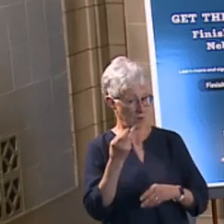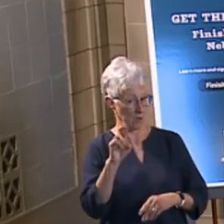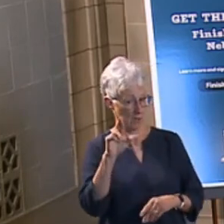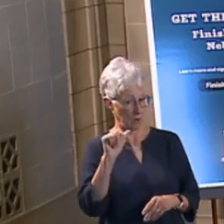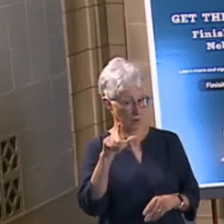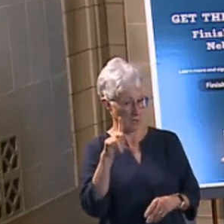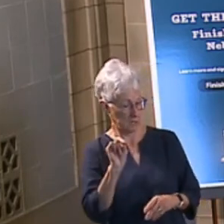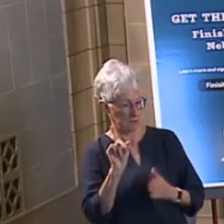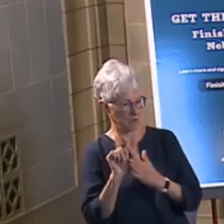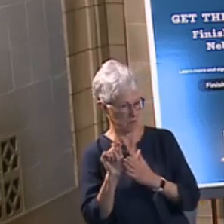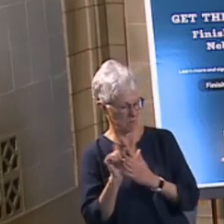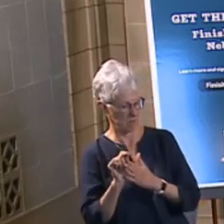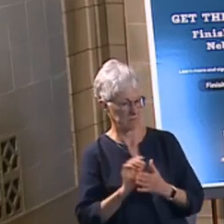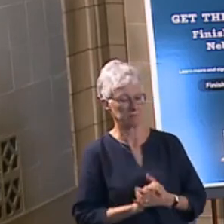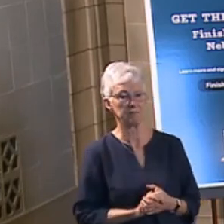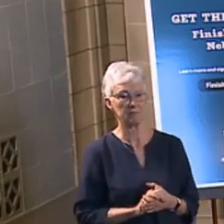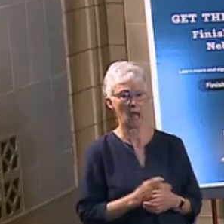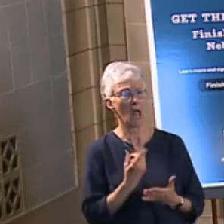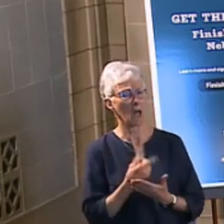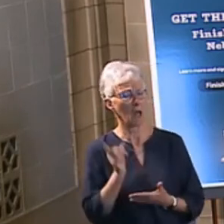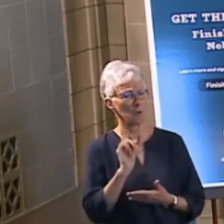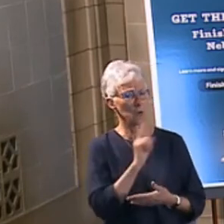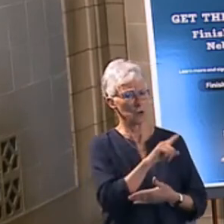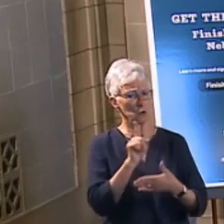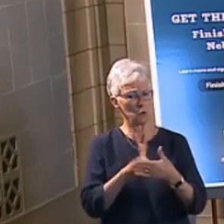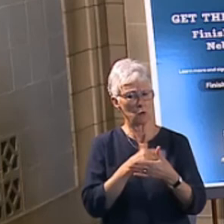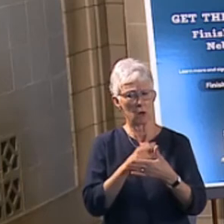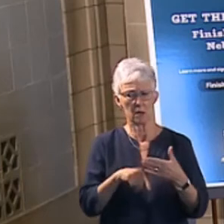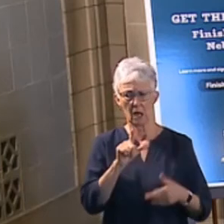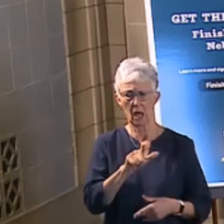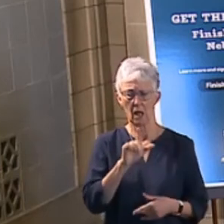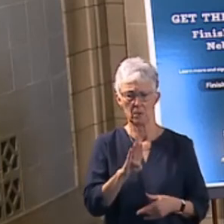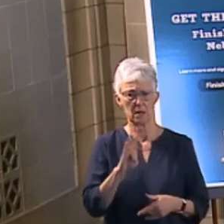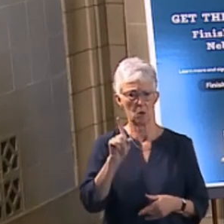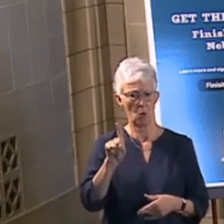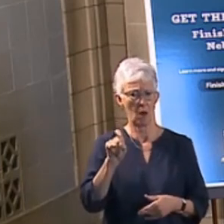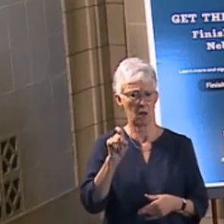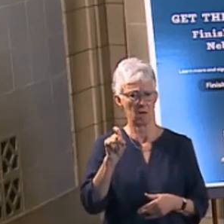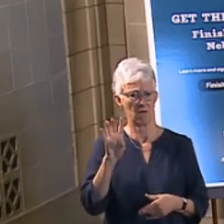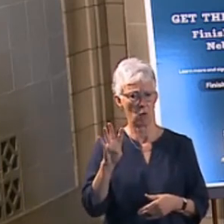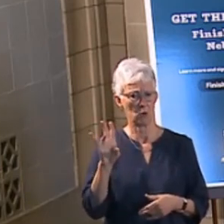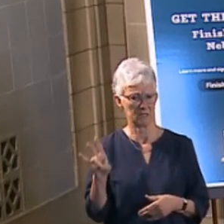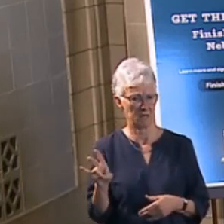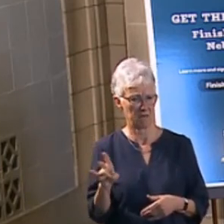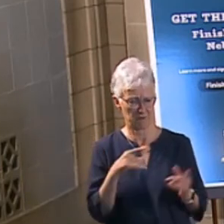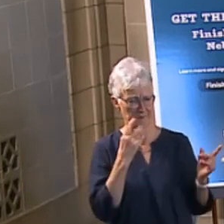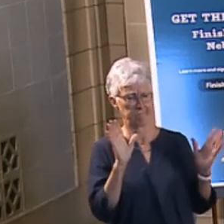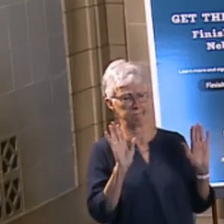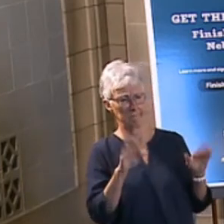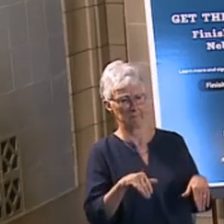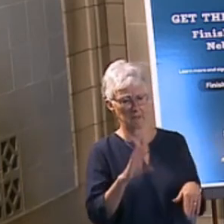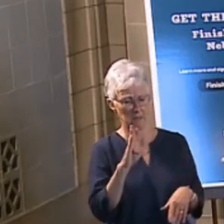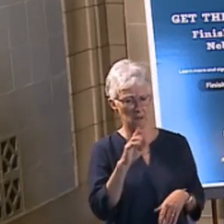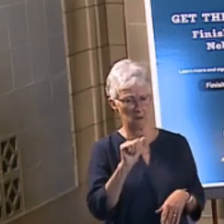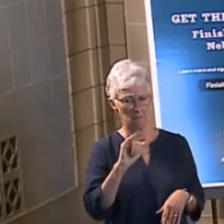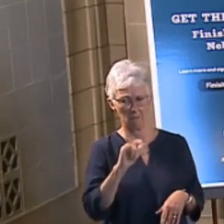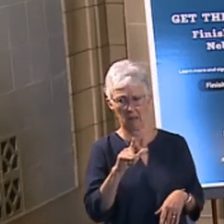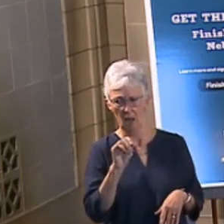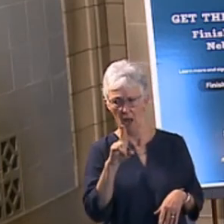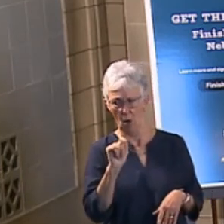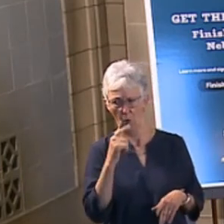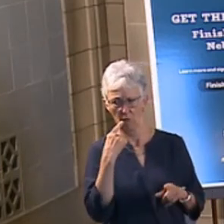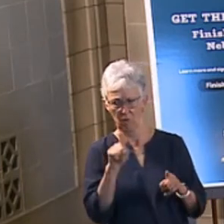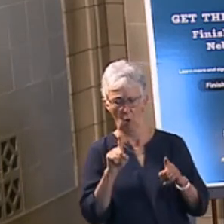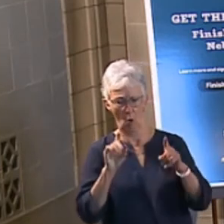criticized LB 147 in the legislature as a bailout for OPS. The bill's sponsor said the measure language could not be more